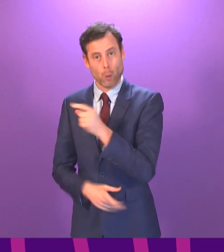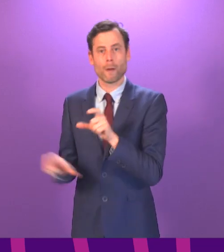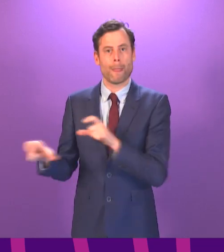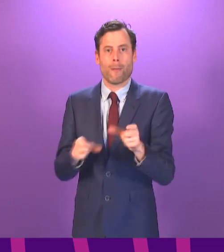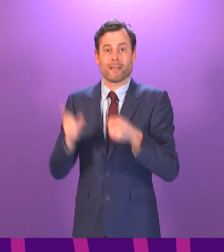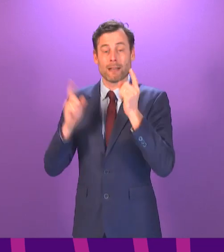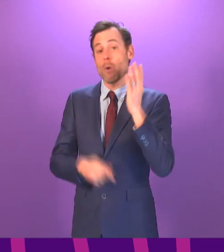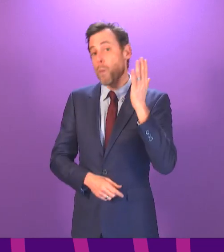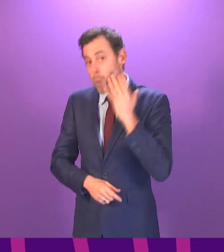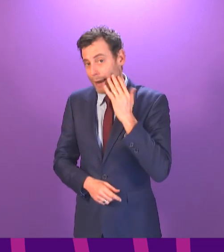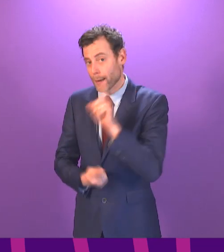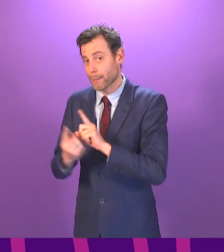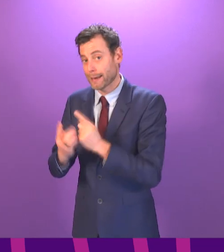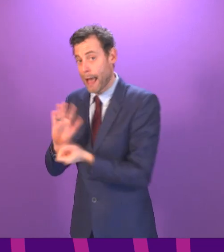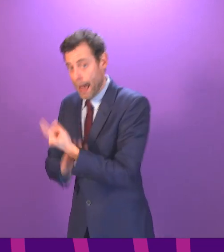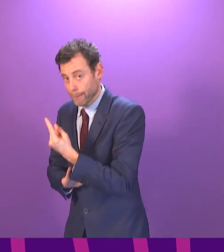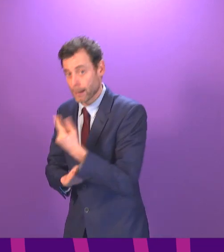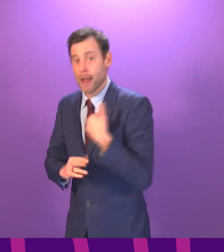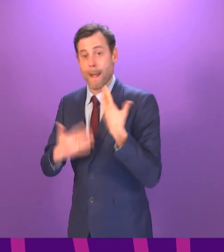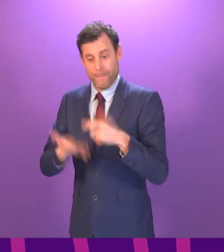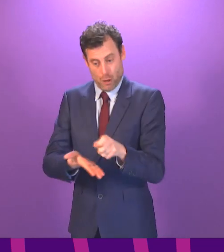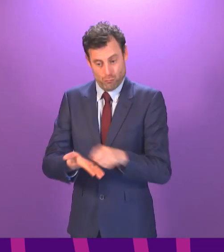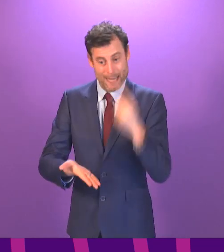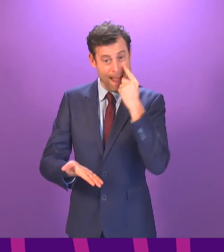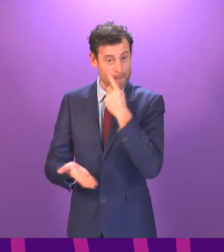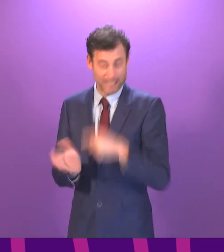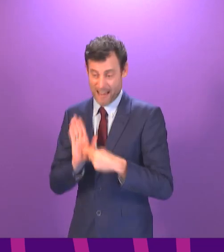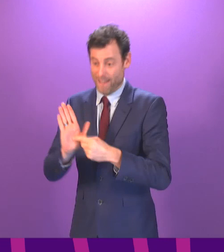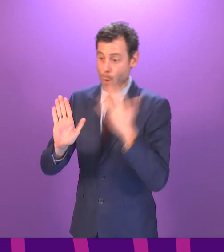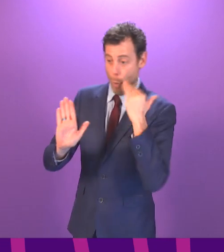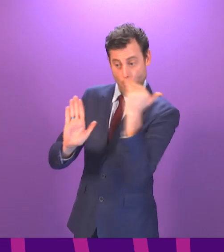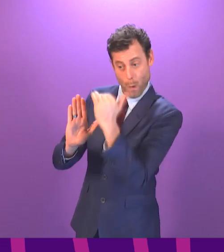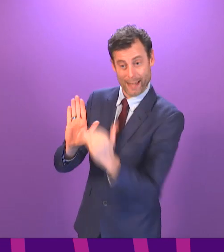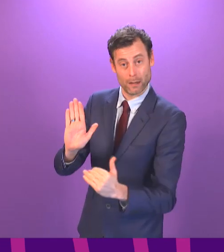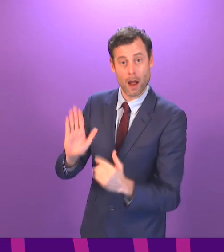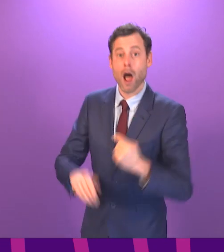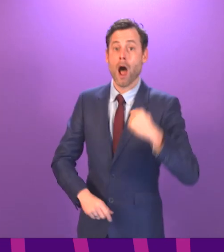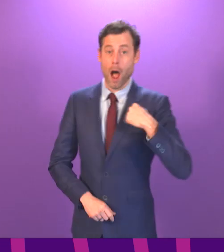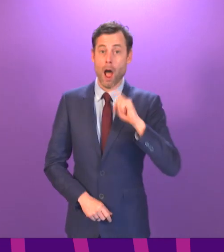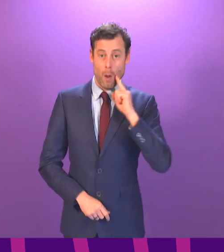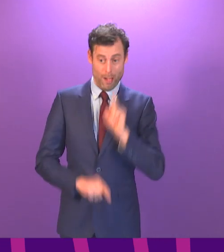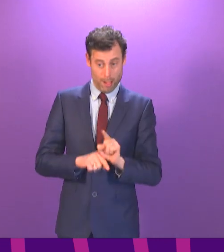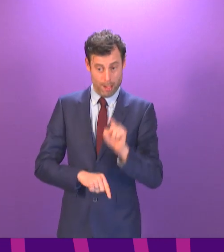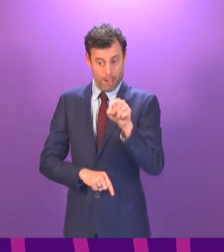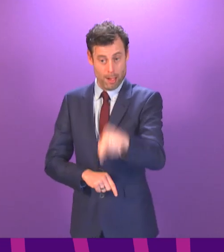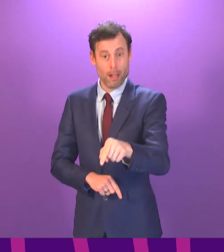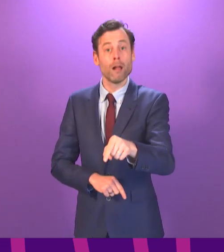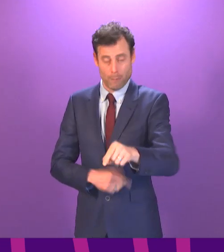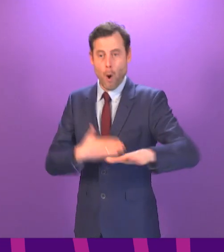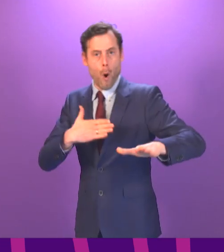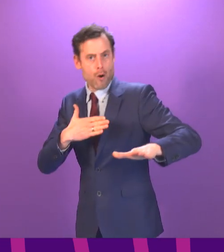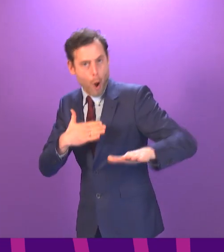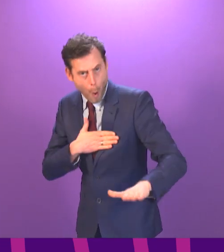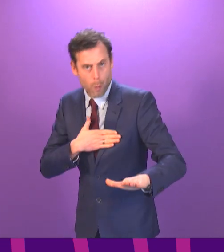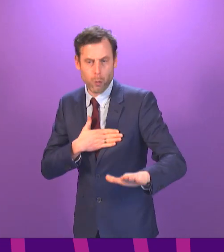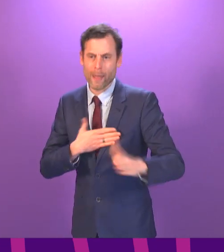I have told the committee in written evidence when all of that happened and I will go into all of that in detail on oath before the committee